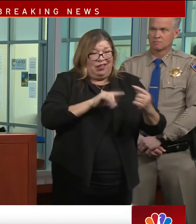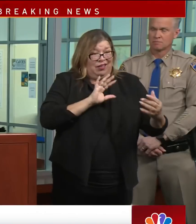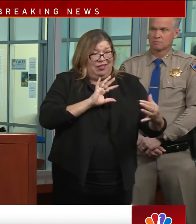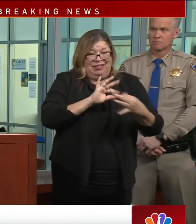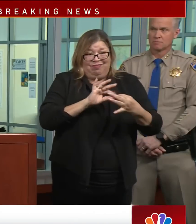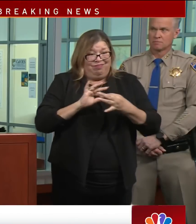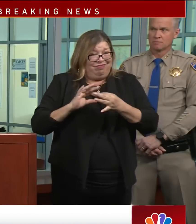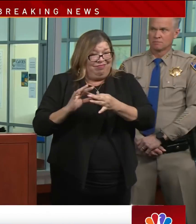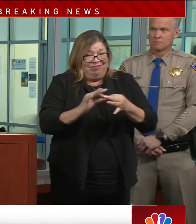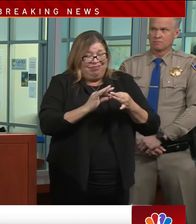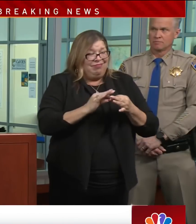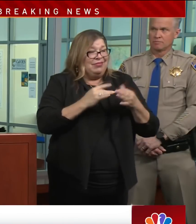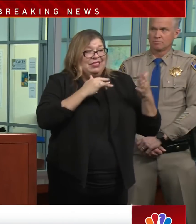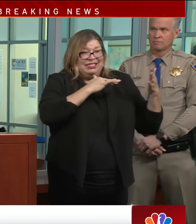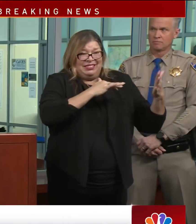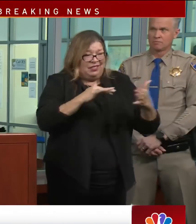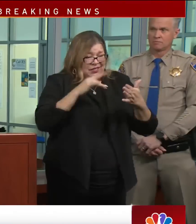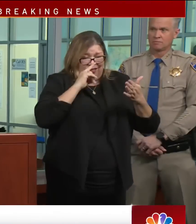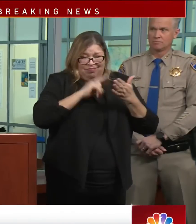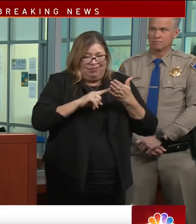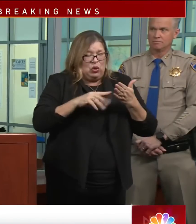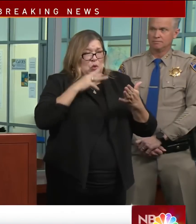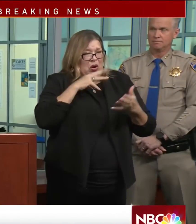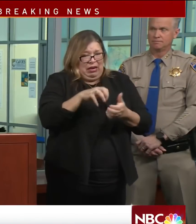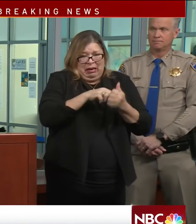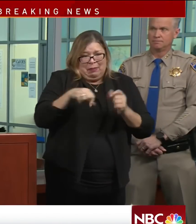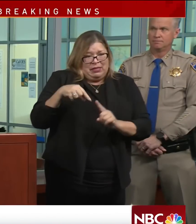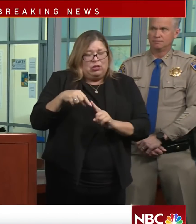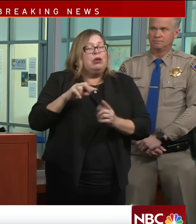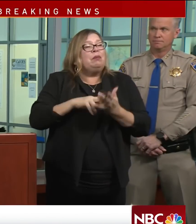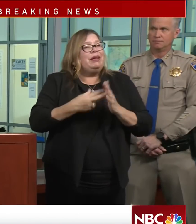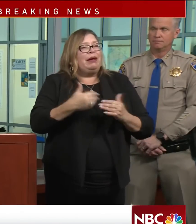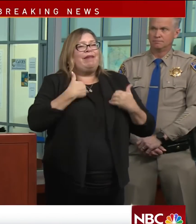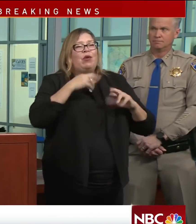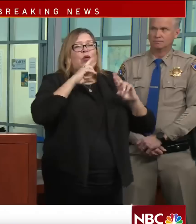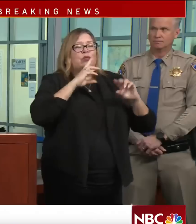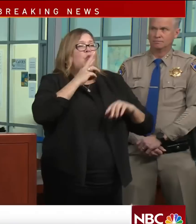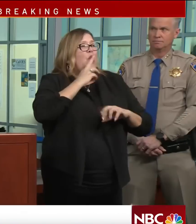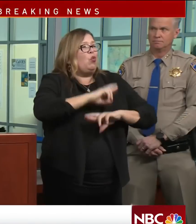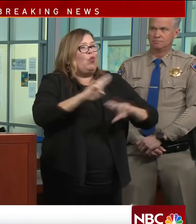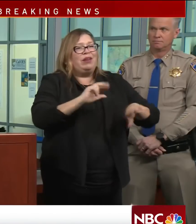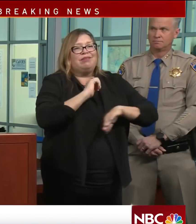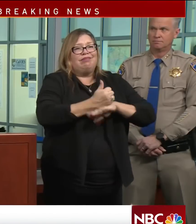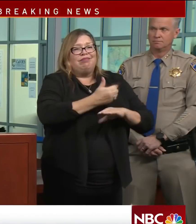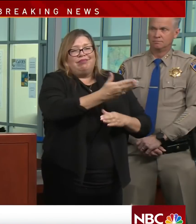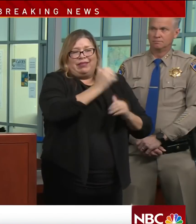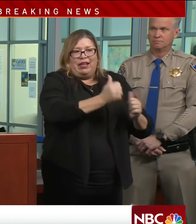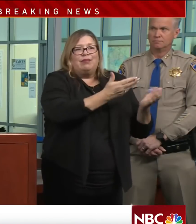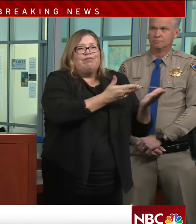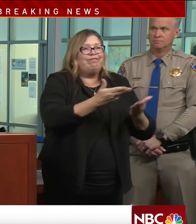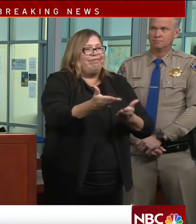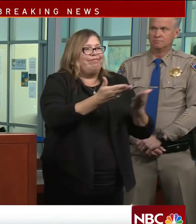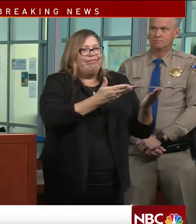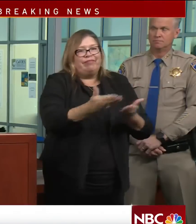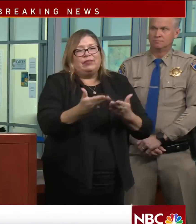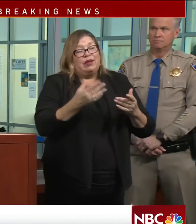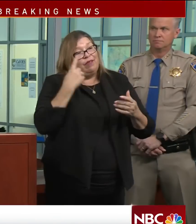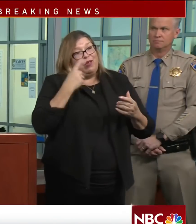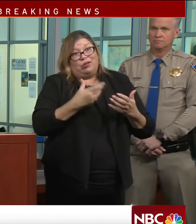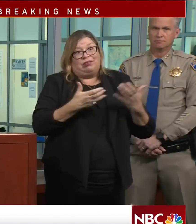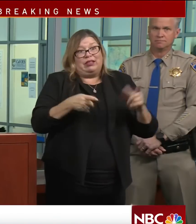outcomes of this assessment, we can make sure that people have the water they need for, you know, as long as they need it.